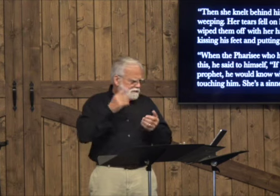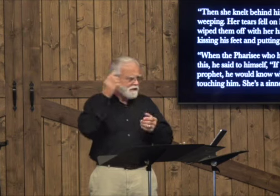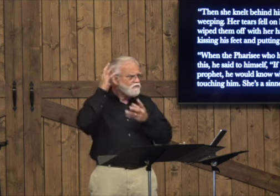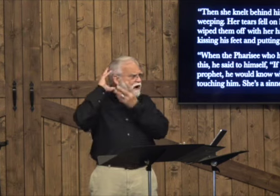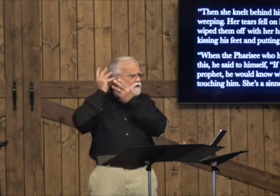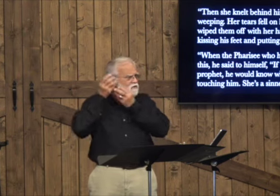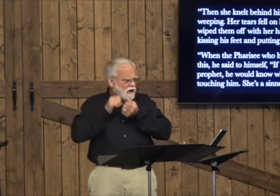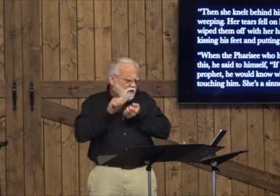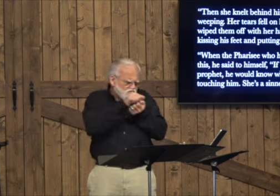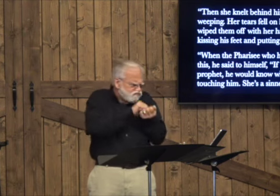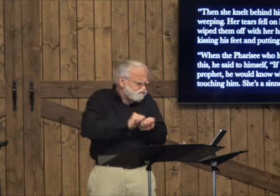them off with her hair.